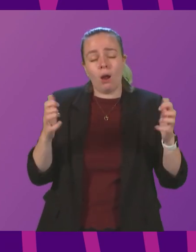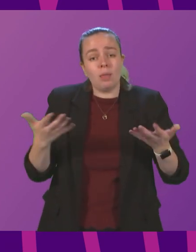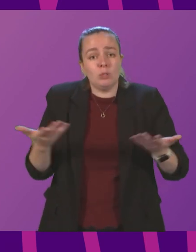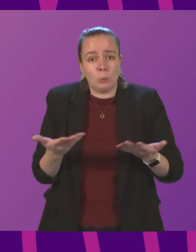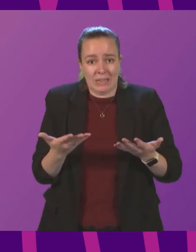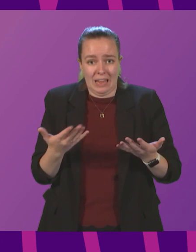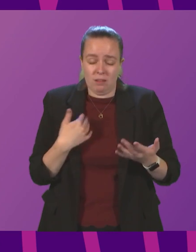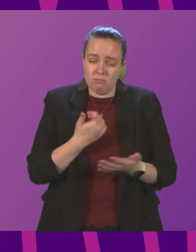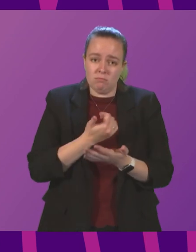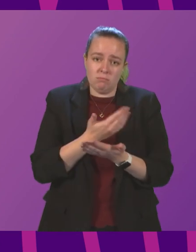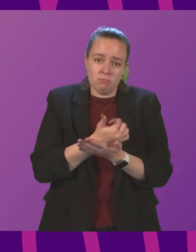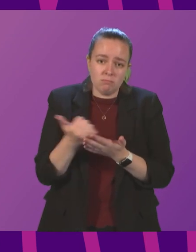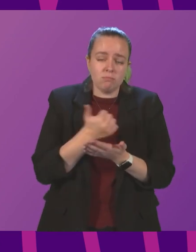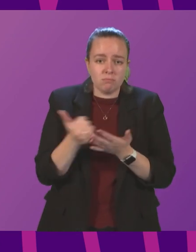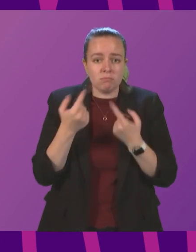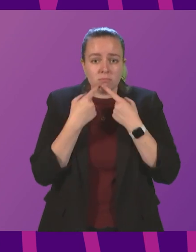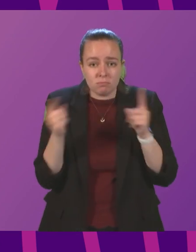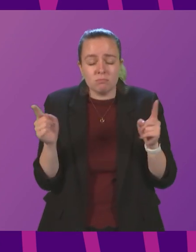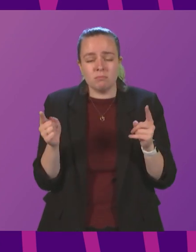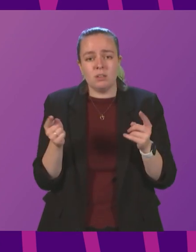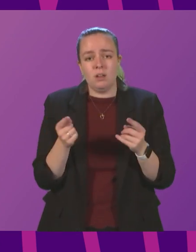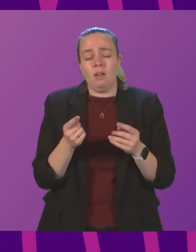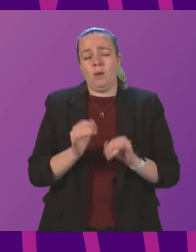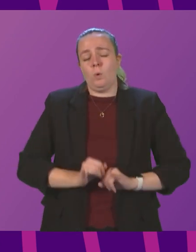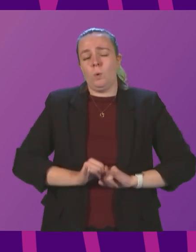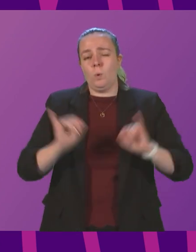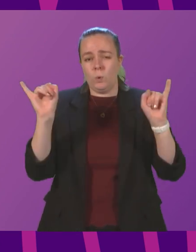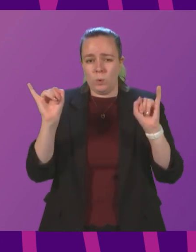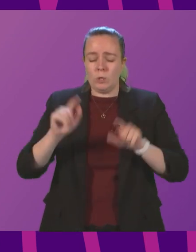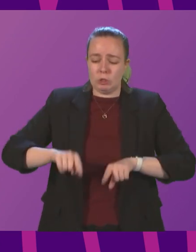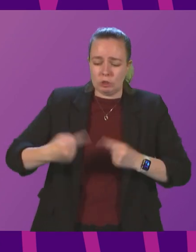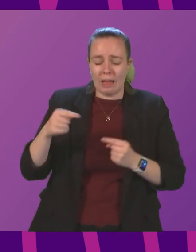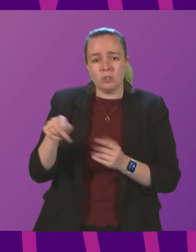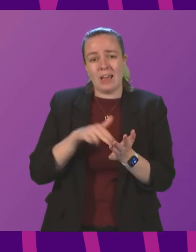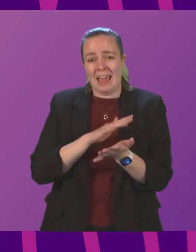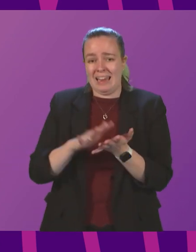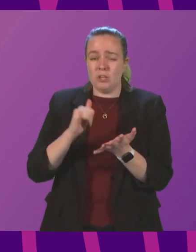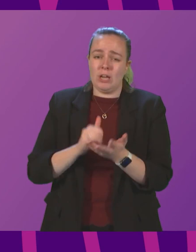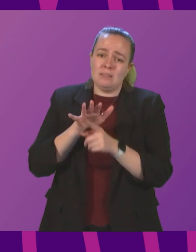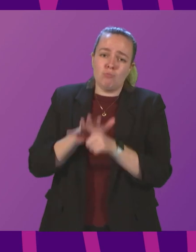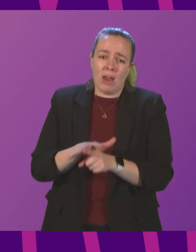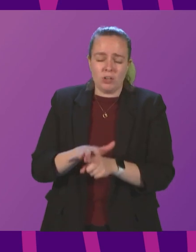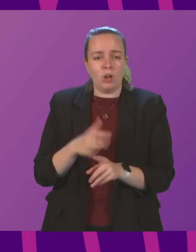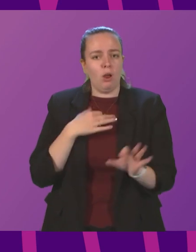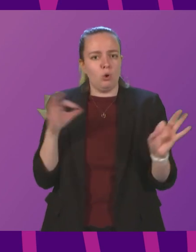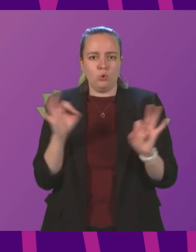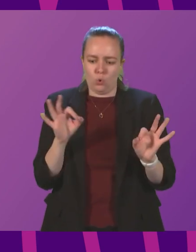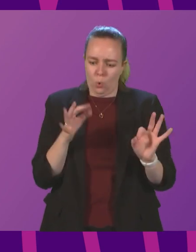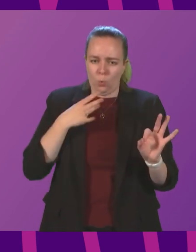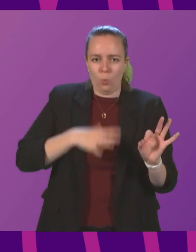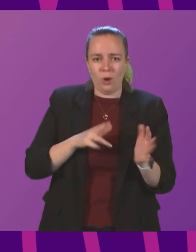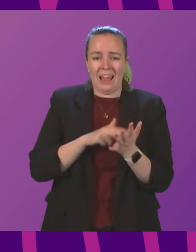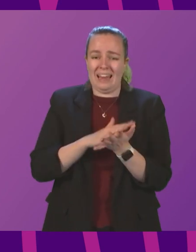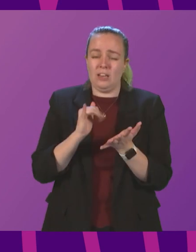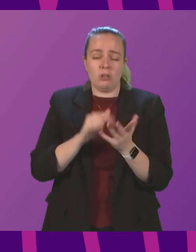members on a regular basis, is the volume of pressure the National Health Service is experiencing. And nobody wants to see the National Health Service